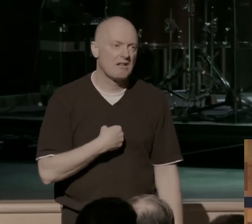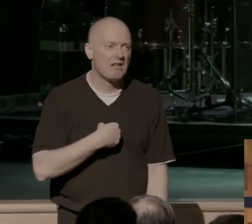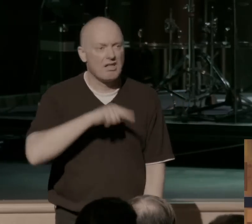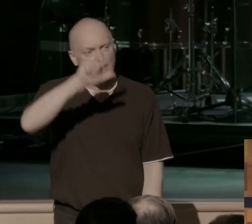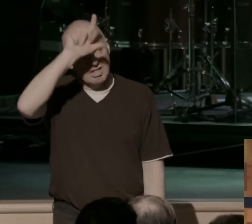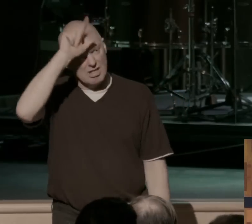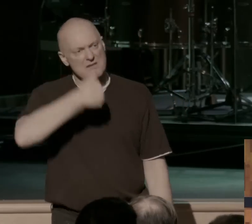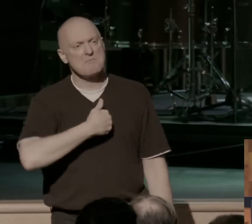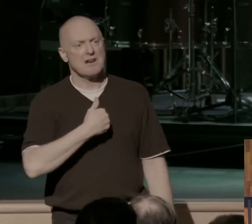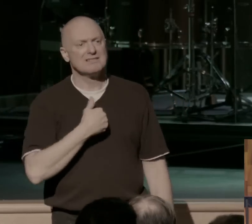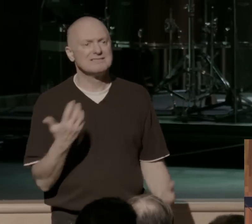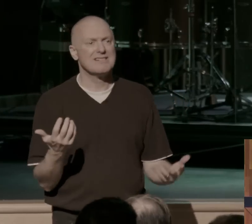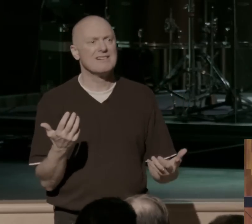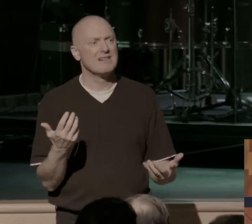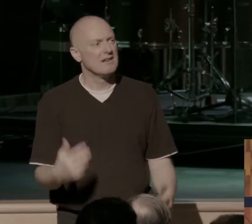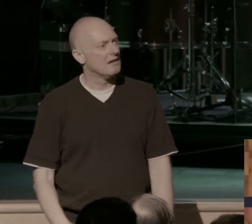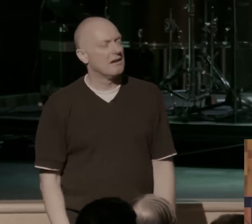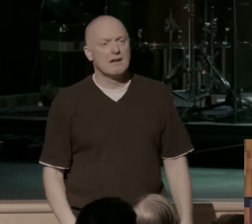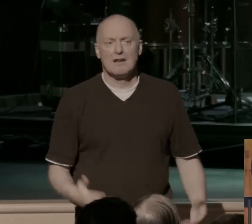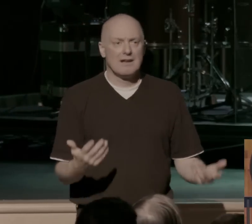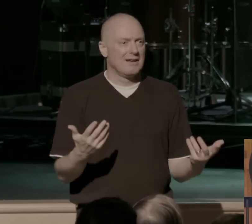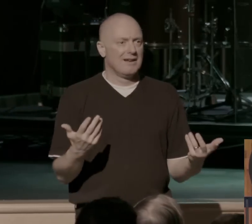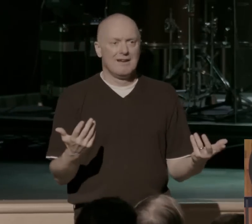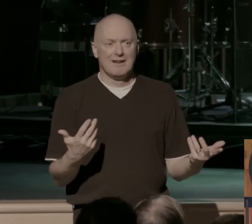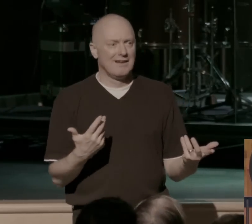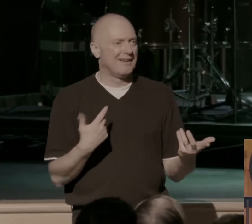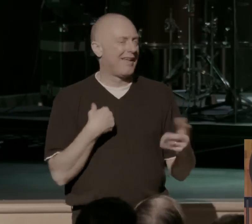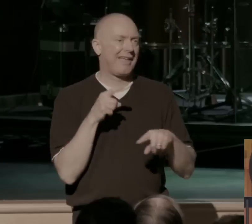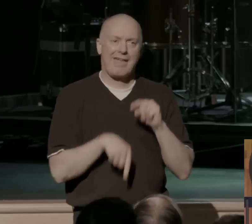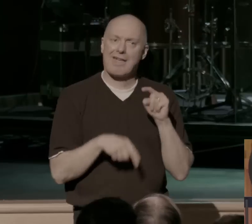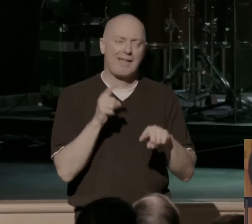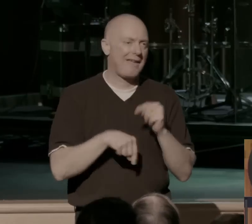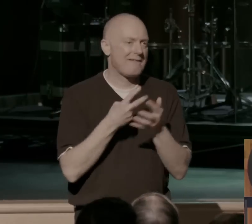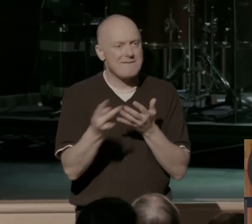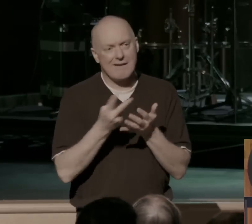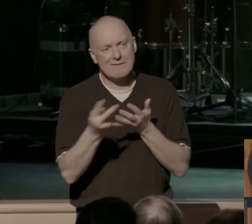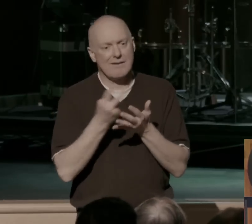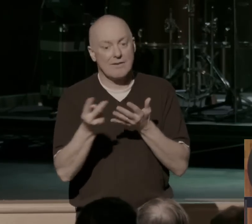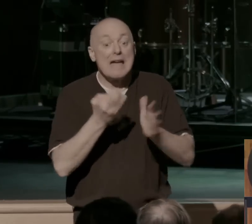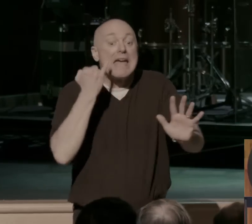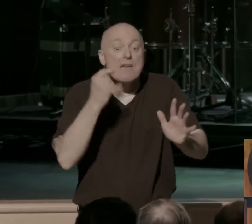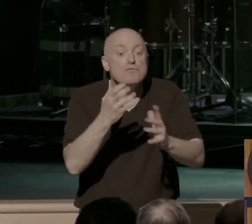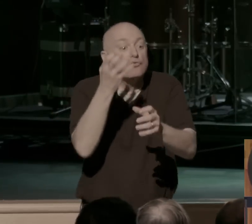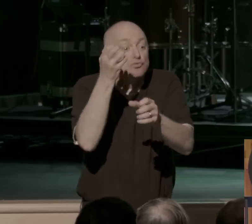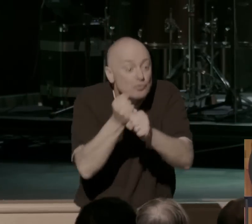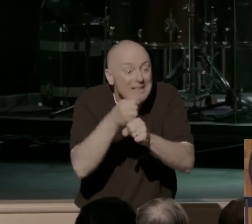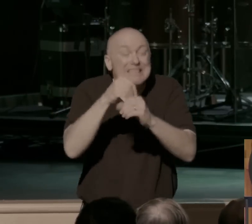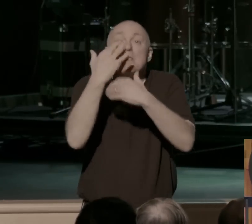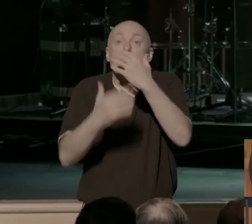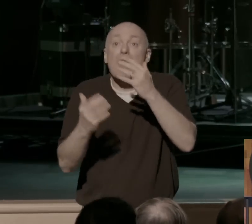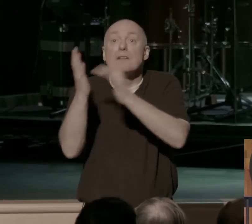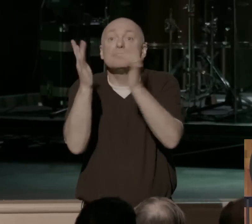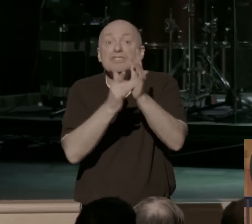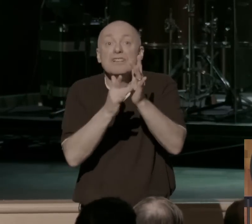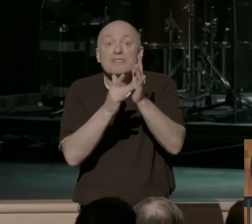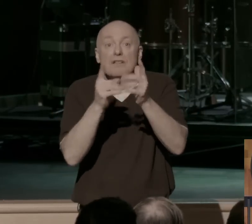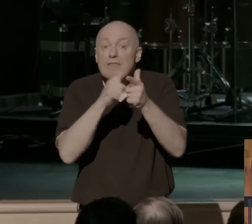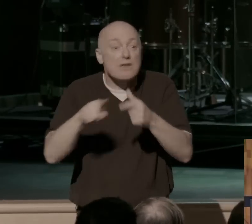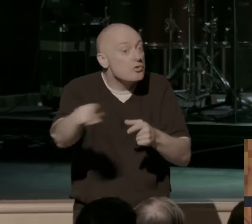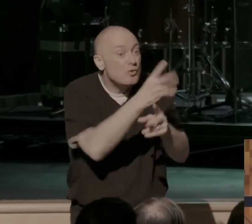coasting. I've been going through the motions. All this stuff. Listen, if you're trusting in the blood of Christ over your life, you're saved in the presence of God.